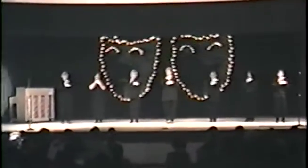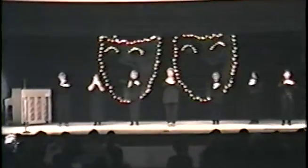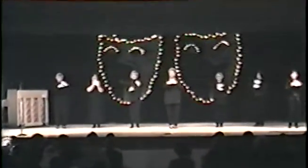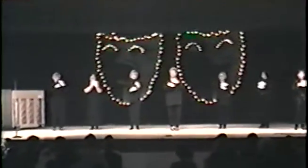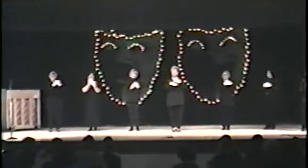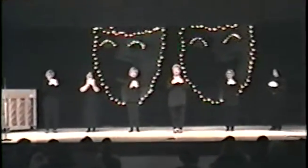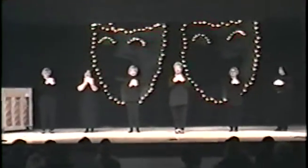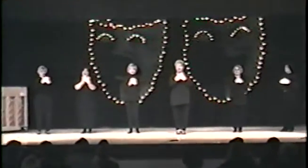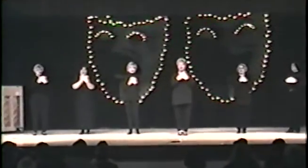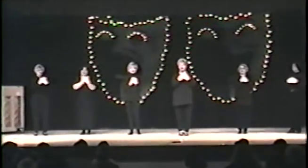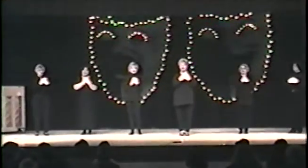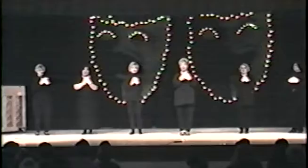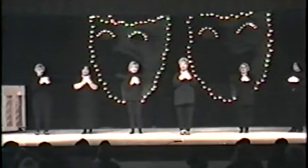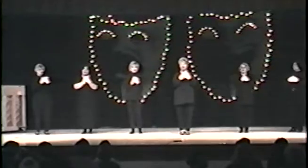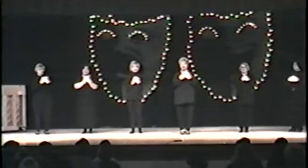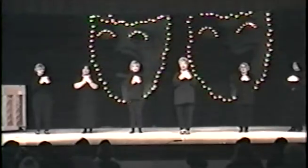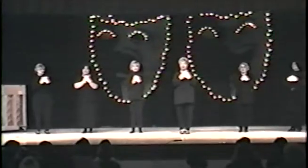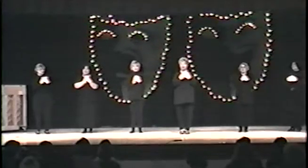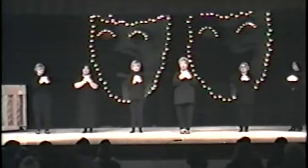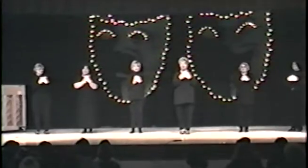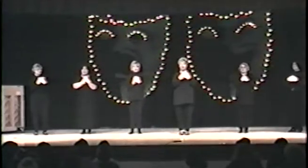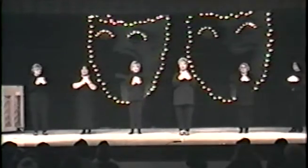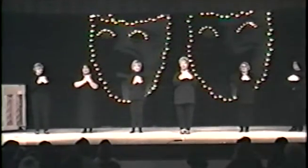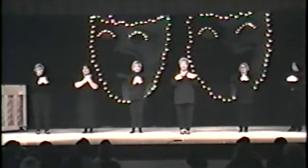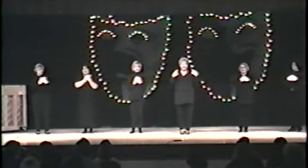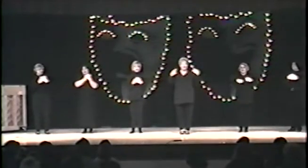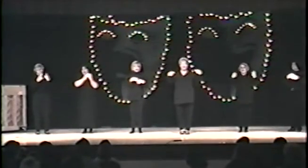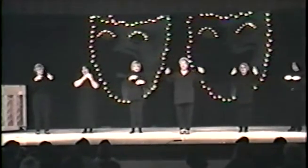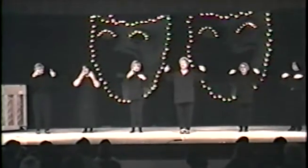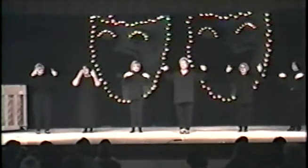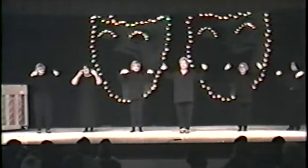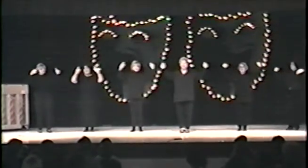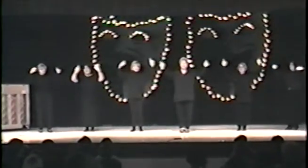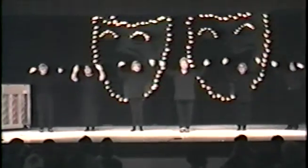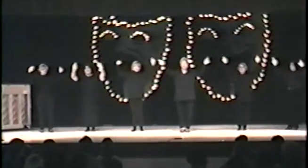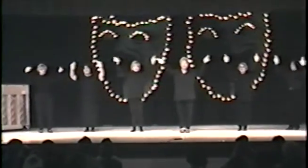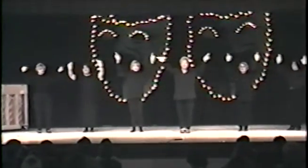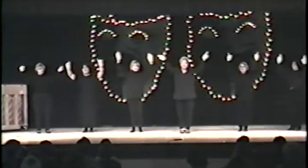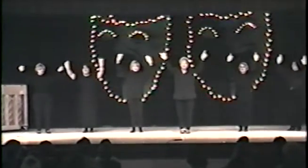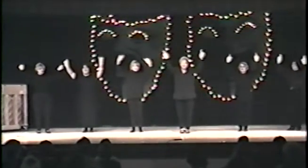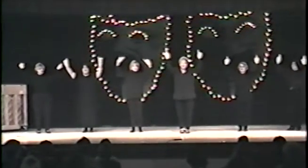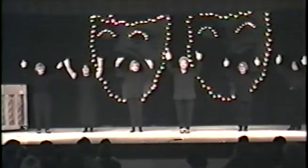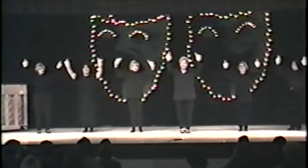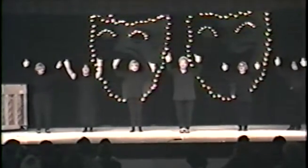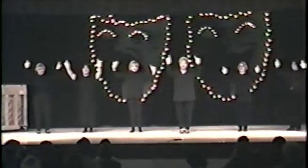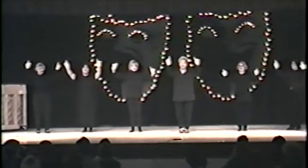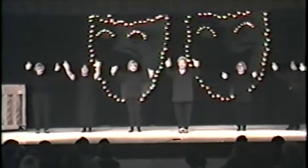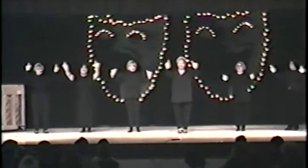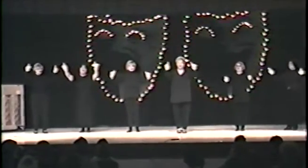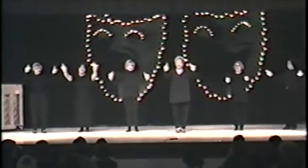of all is easy to achieve.